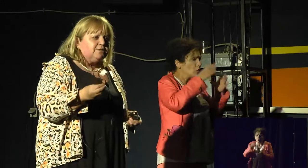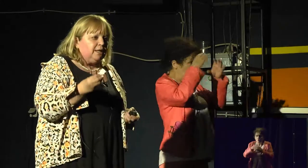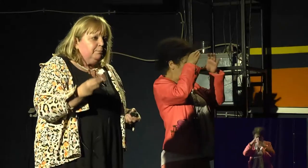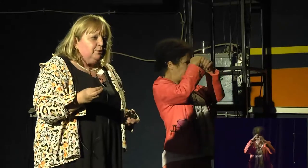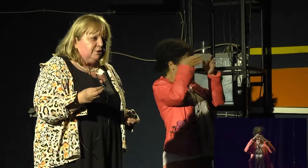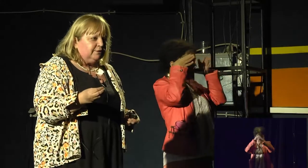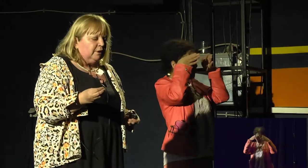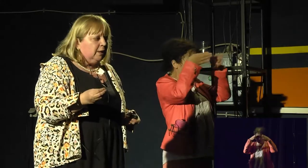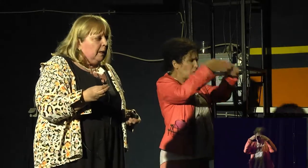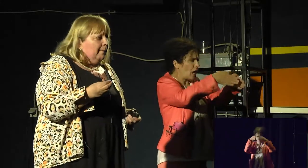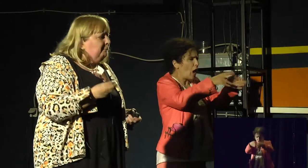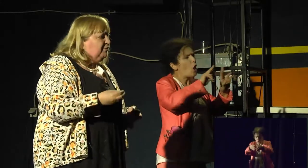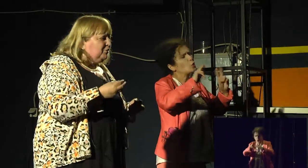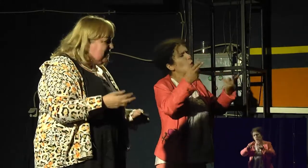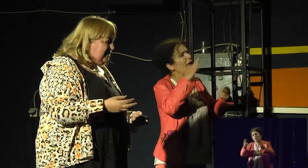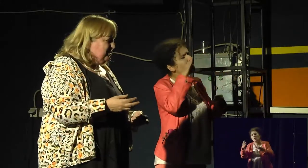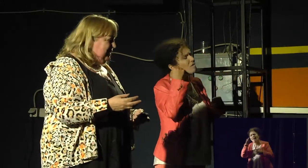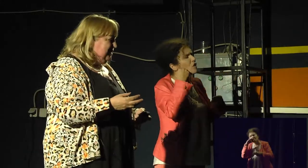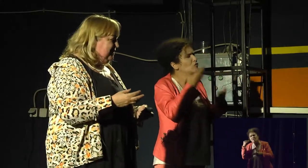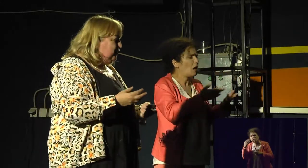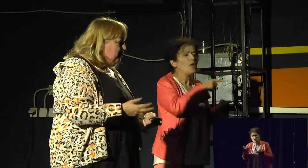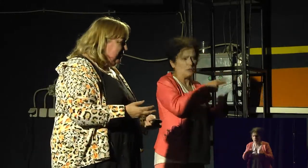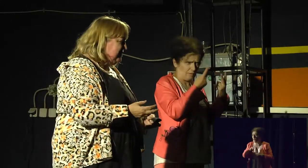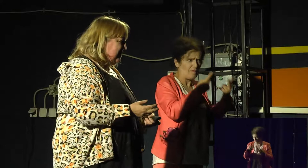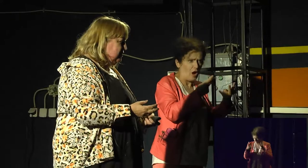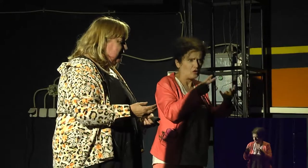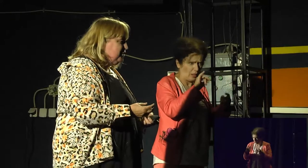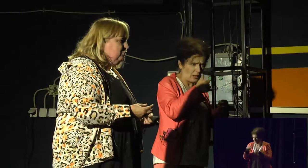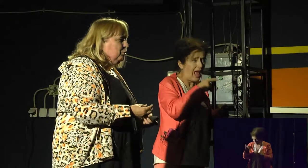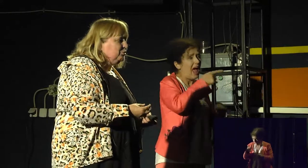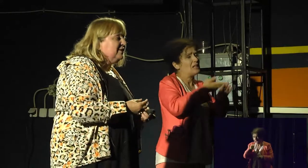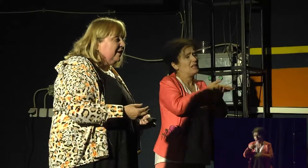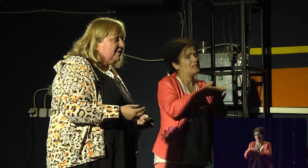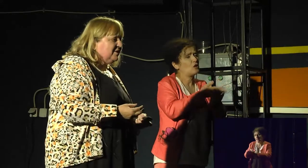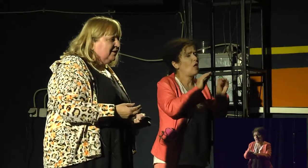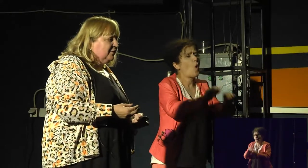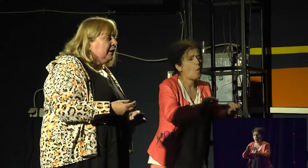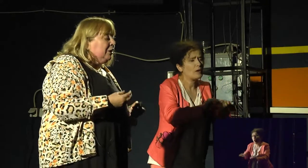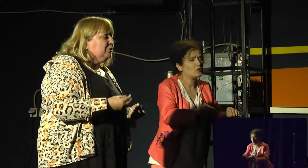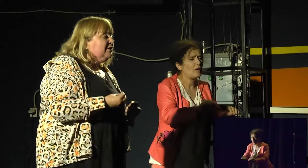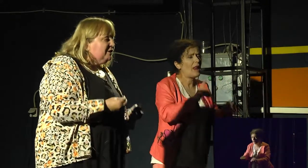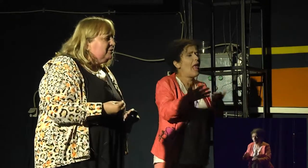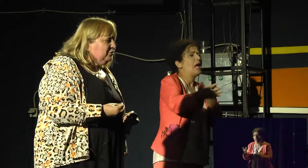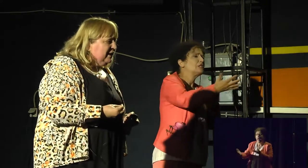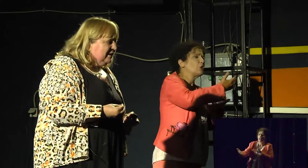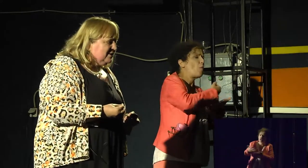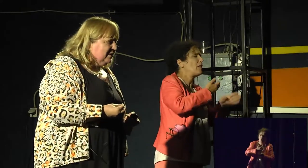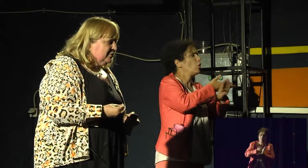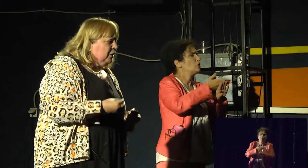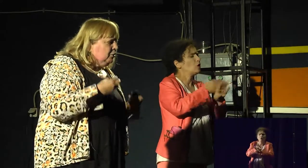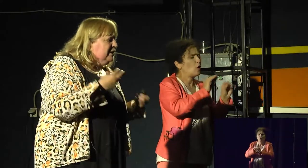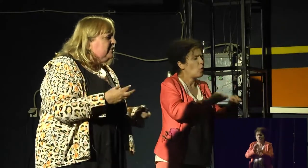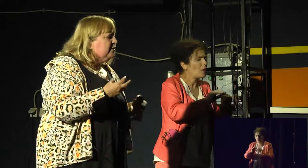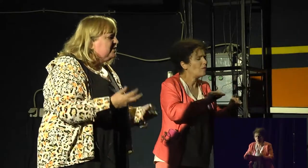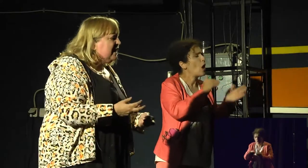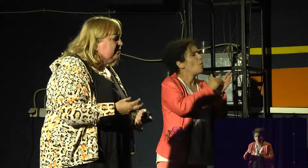Now cognitive skills are important, but for sex education, and comprehensive sex education, you also need other skills. You need critical thinking